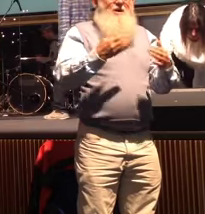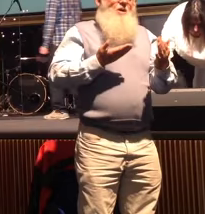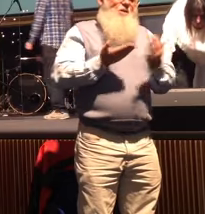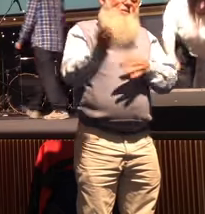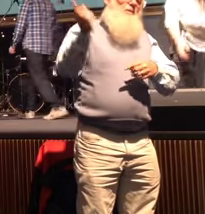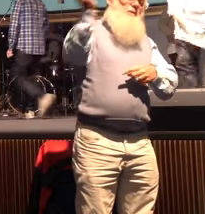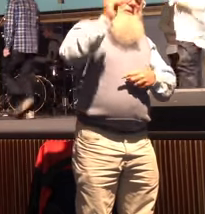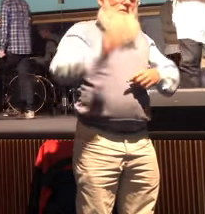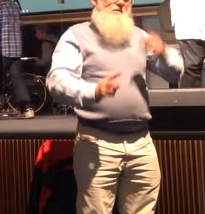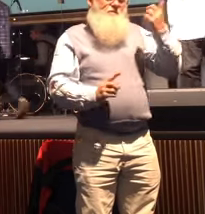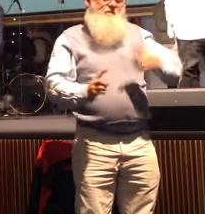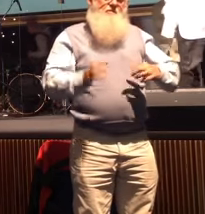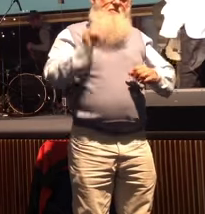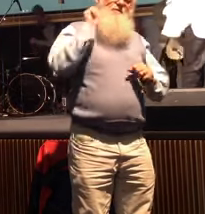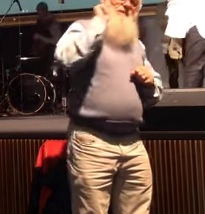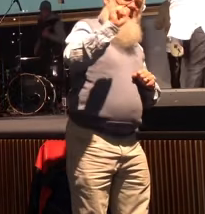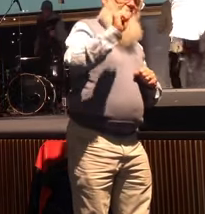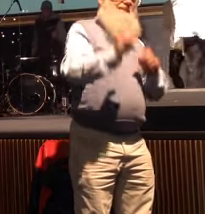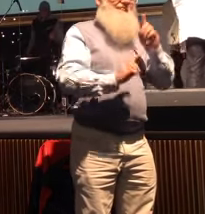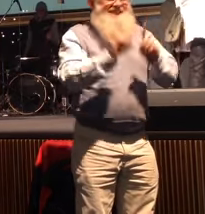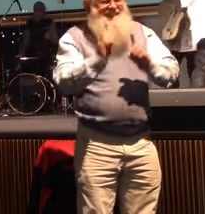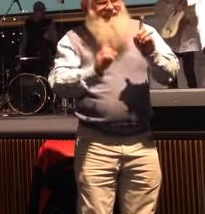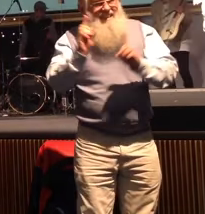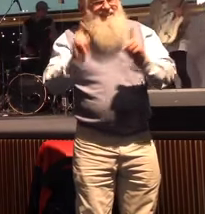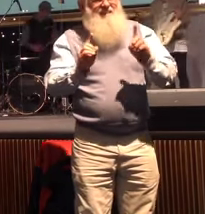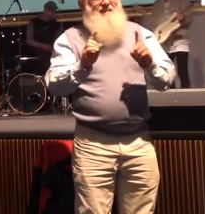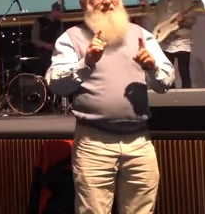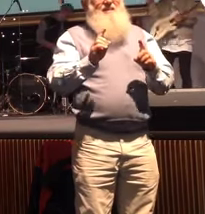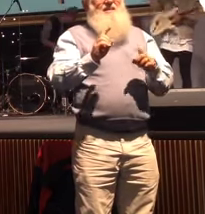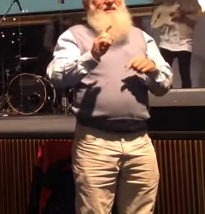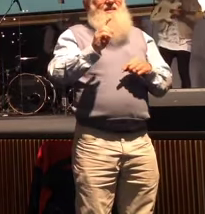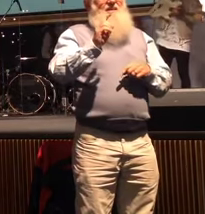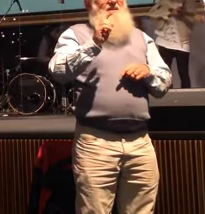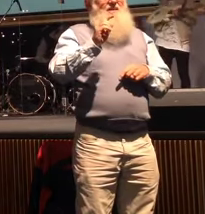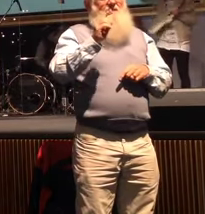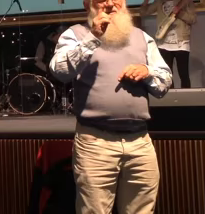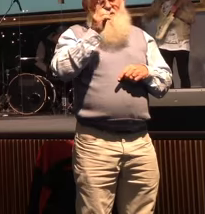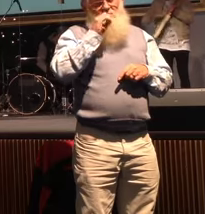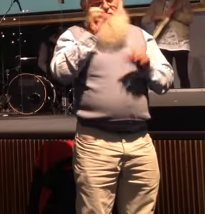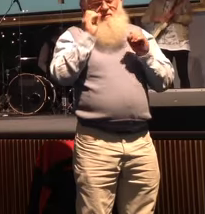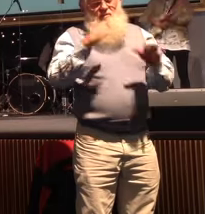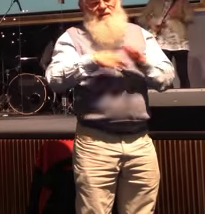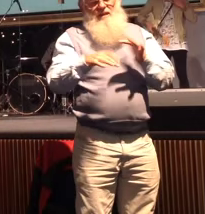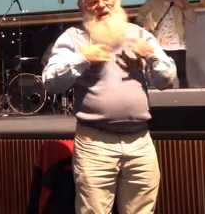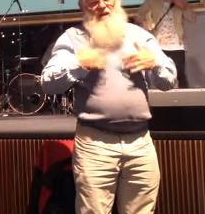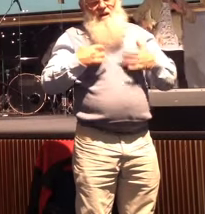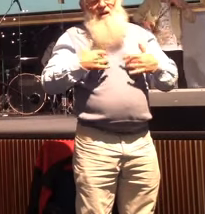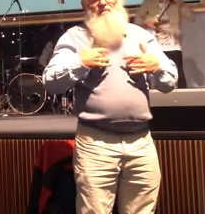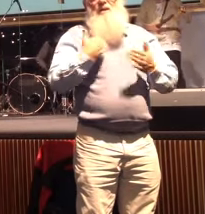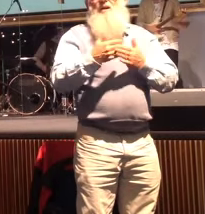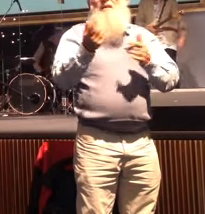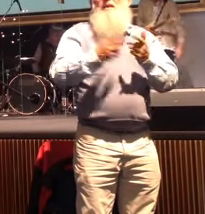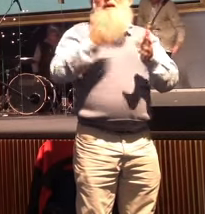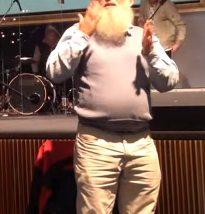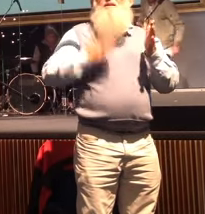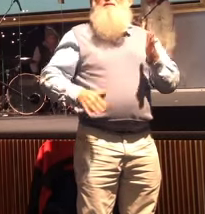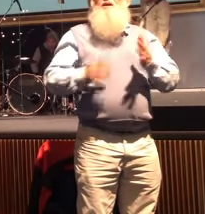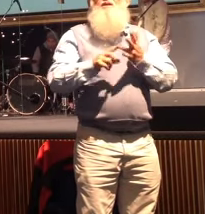their city storms for the people you have placed in their life Lord knowing that on the other side of the storm is your